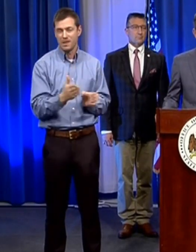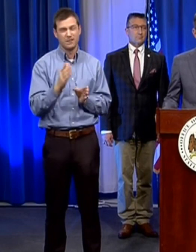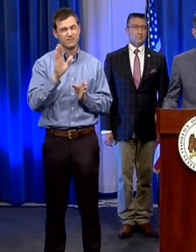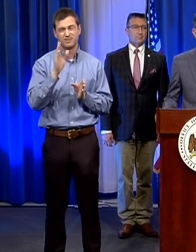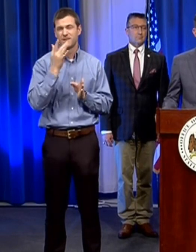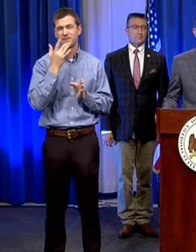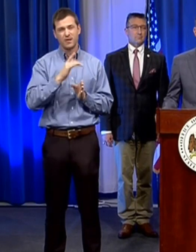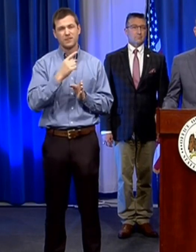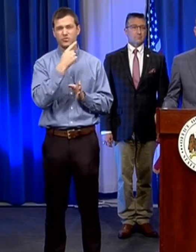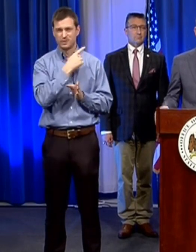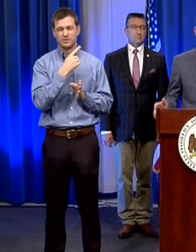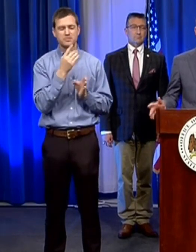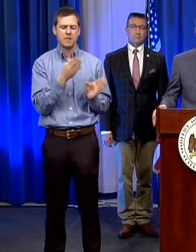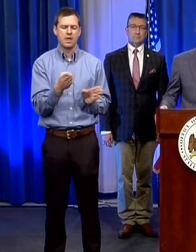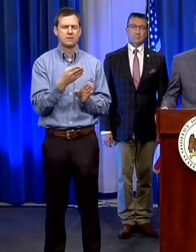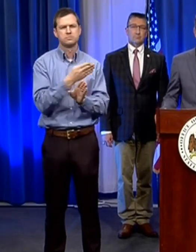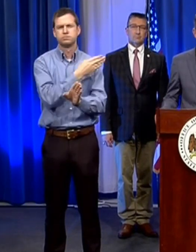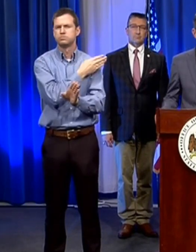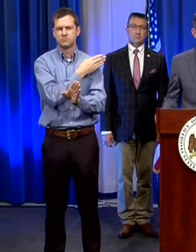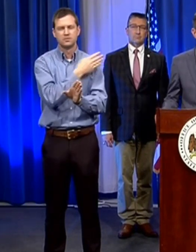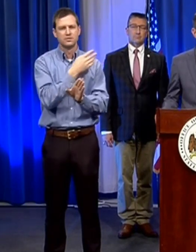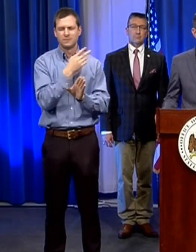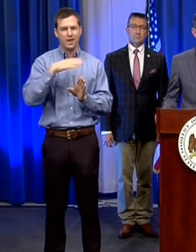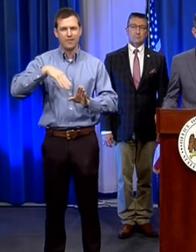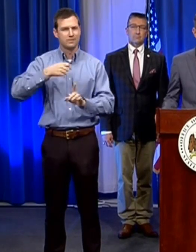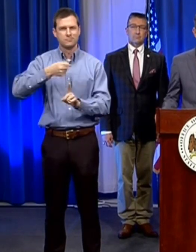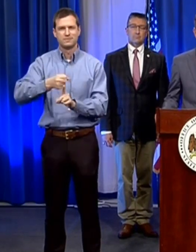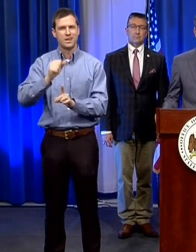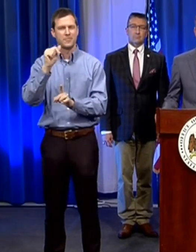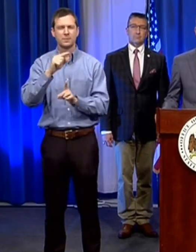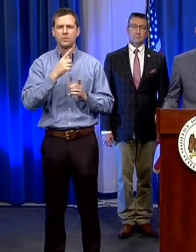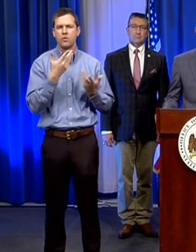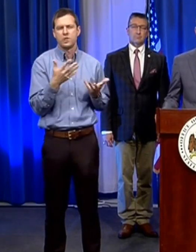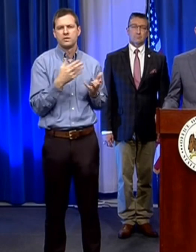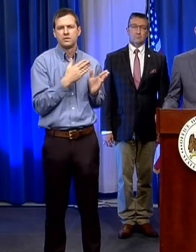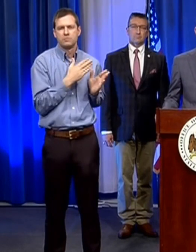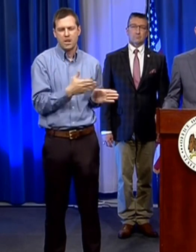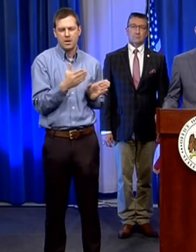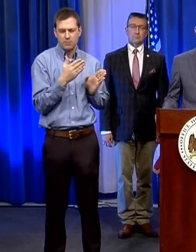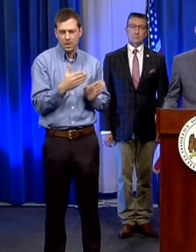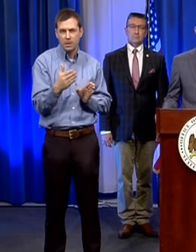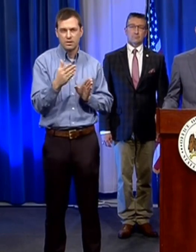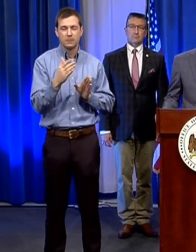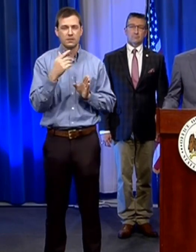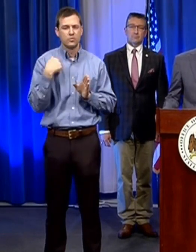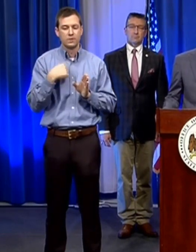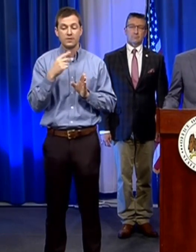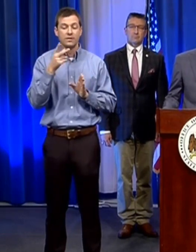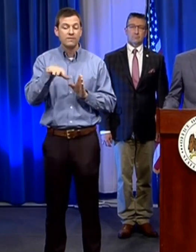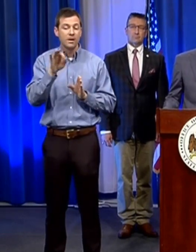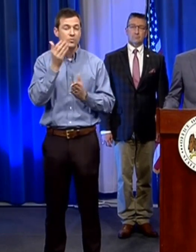days ago and got way ahead of this before we even had one confirmed case in the state so we're able to react very quickly as new cases are